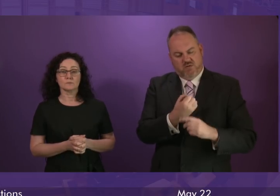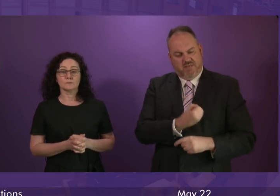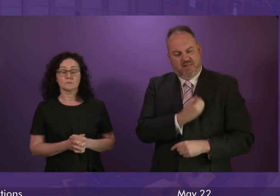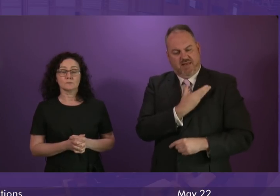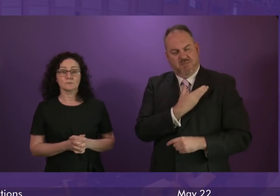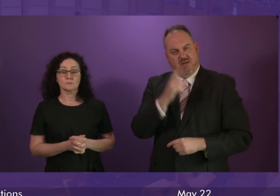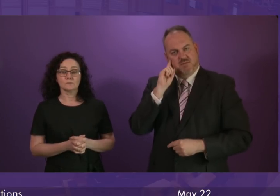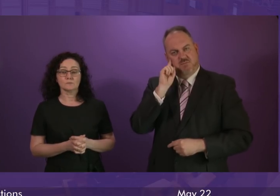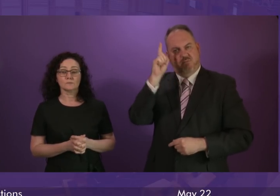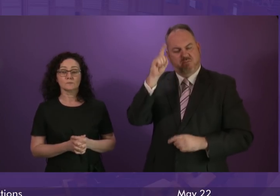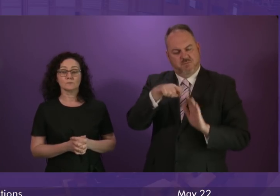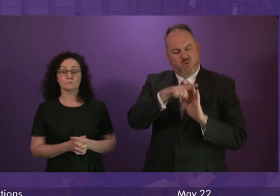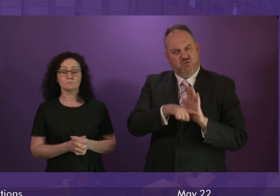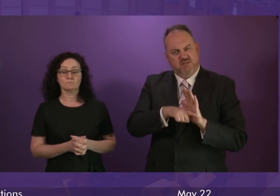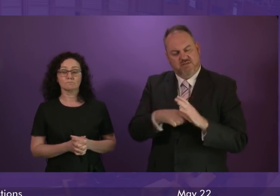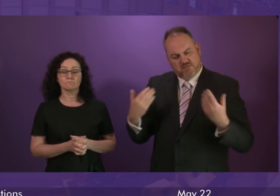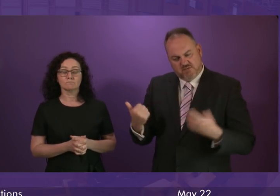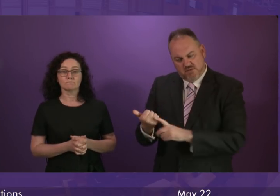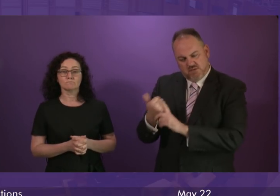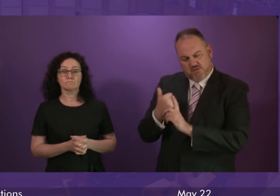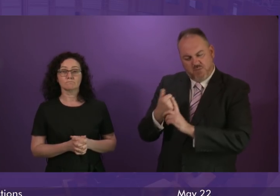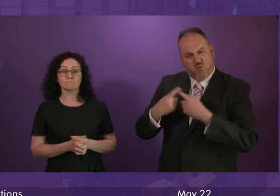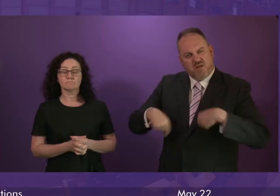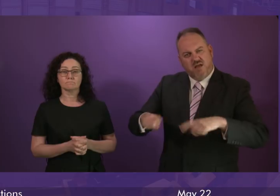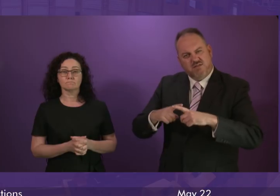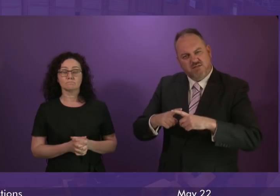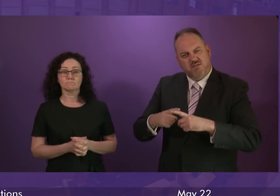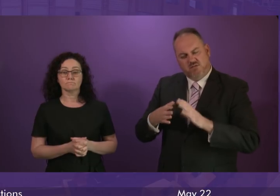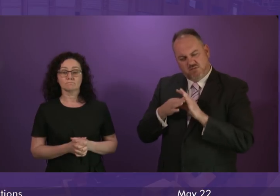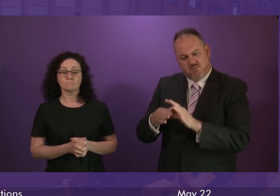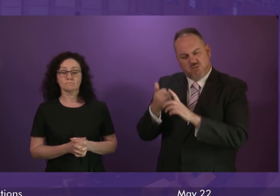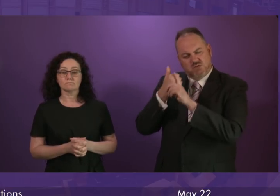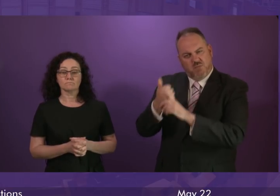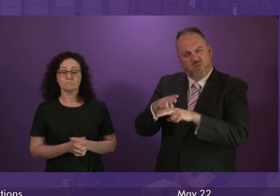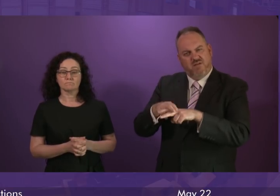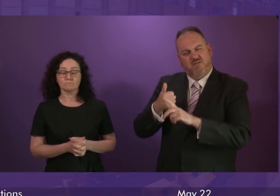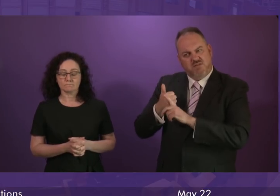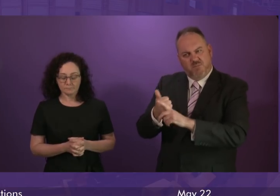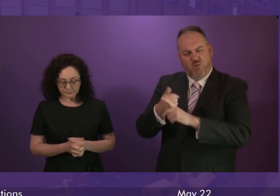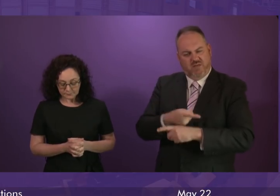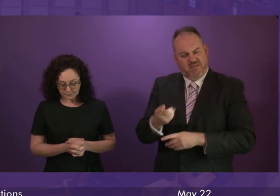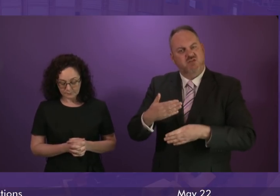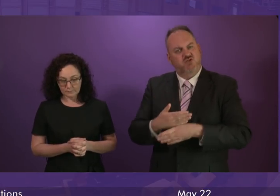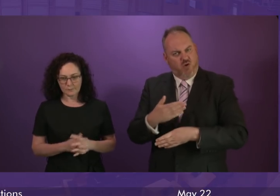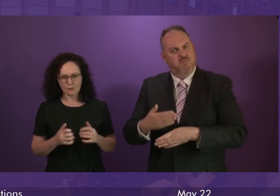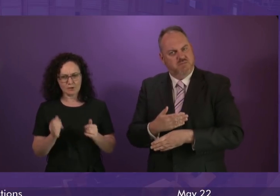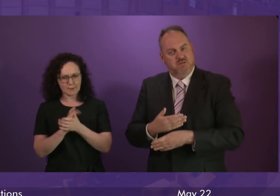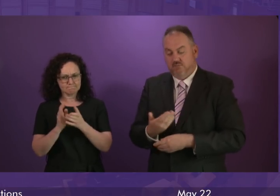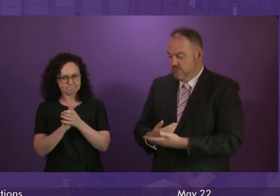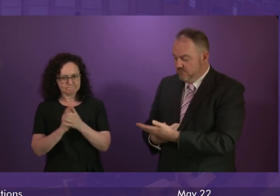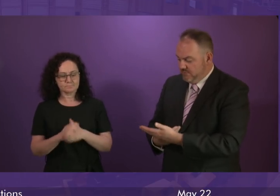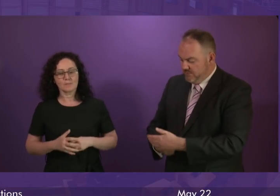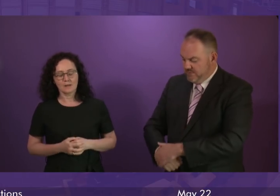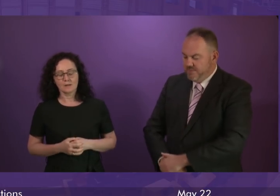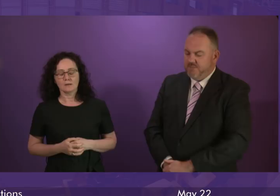the trade union campaign, stand with the communities of Fife and stand up for these jobs? First Minister.